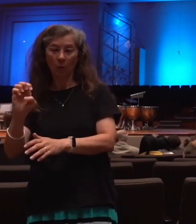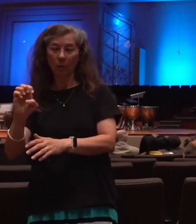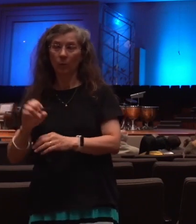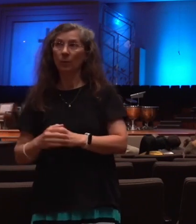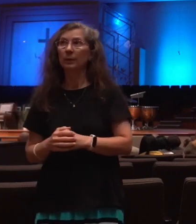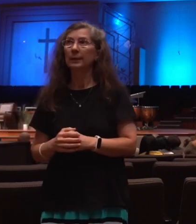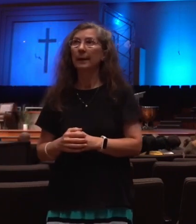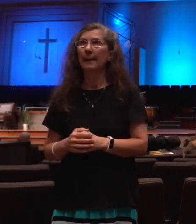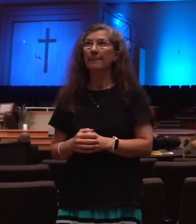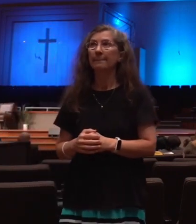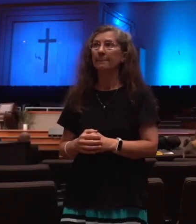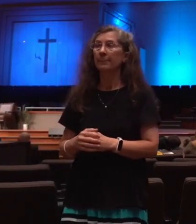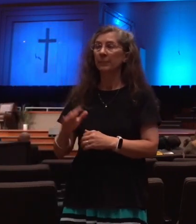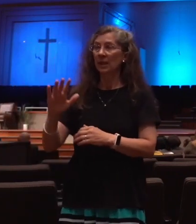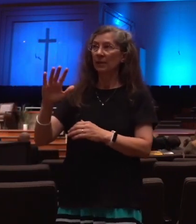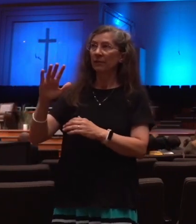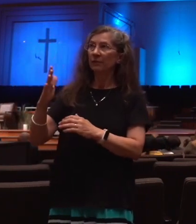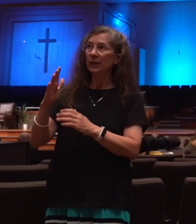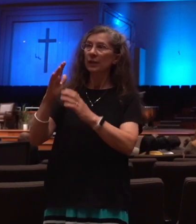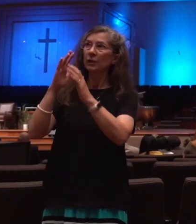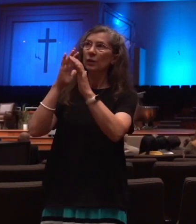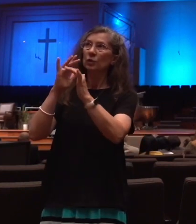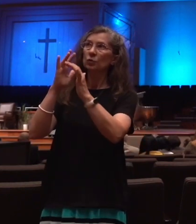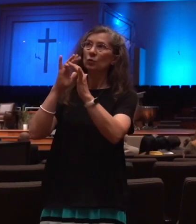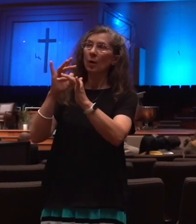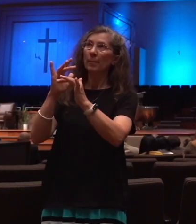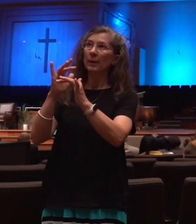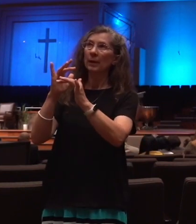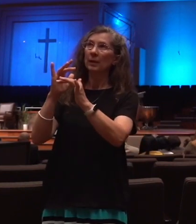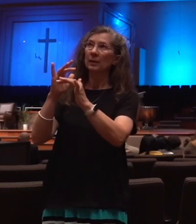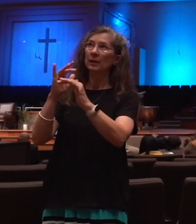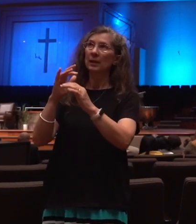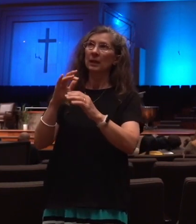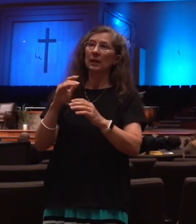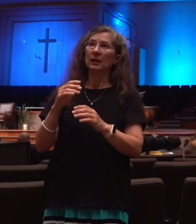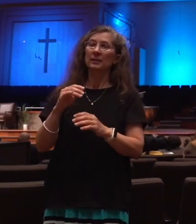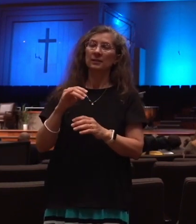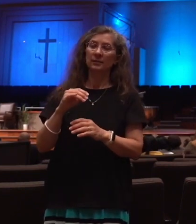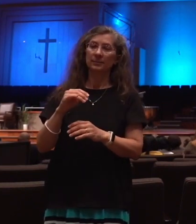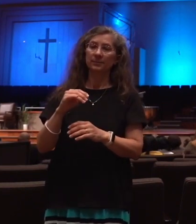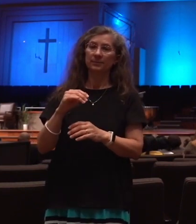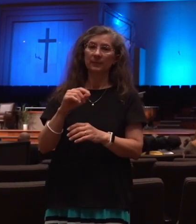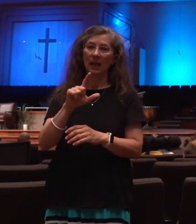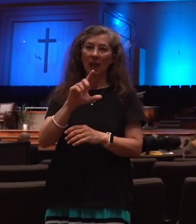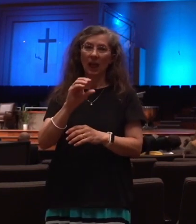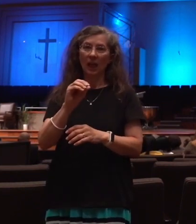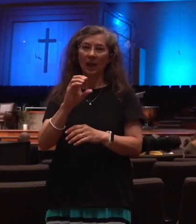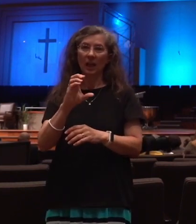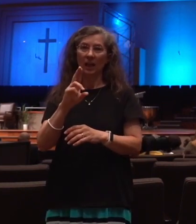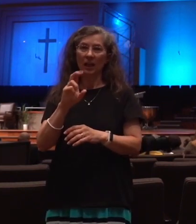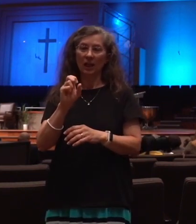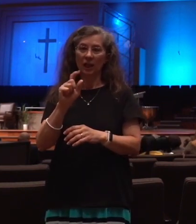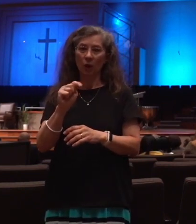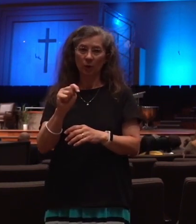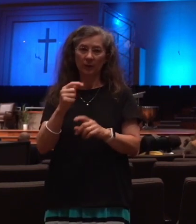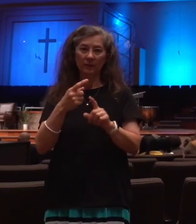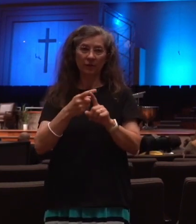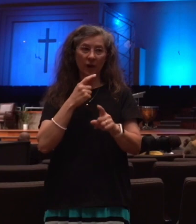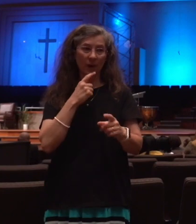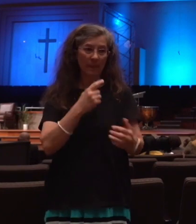The fifth trumpet, you have the locusts from hell. That's what I call them because they come out of the pit. They're in the form